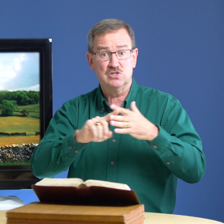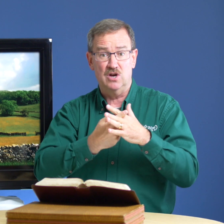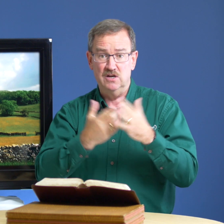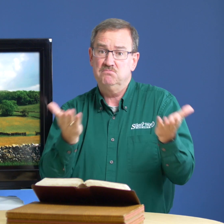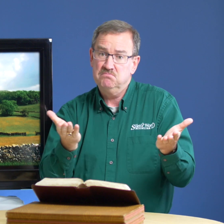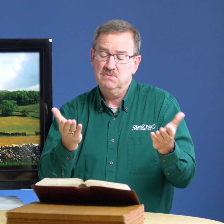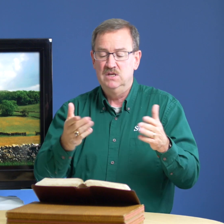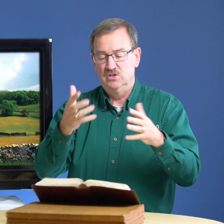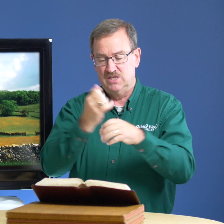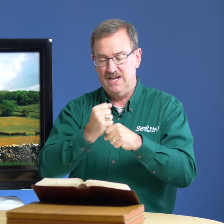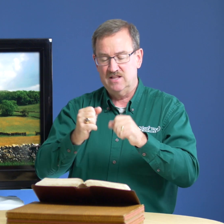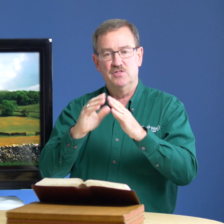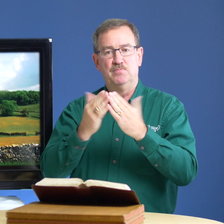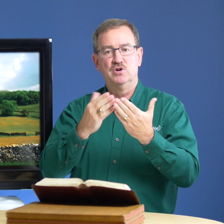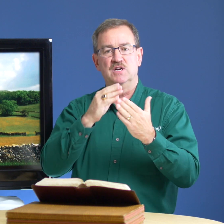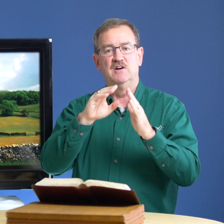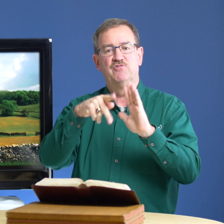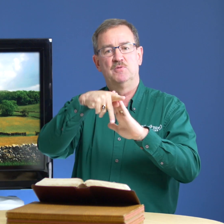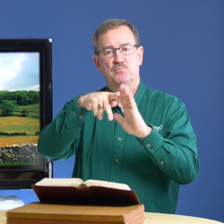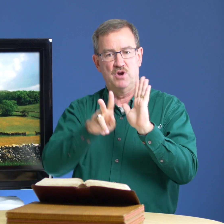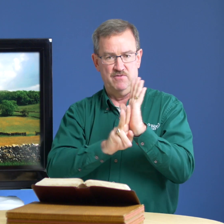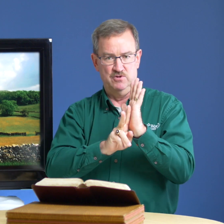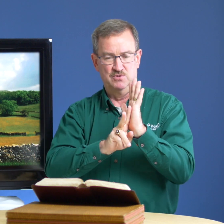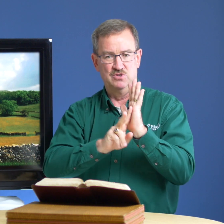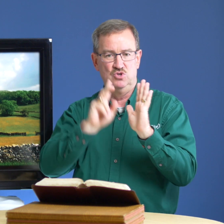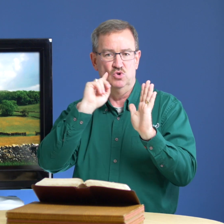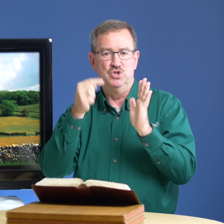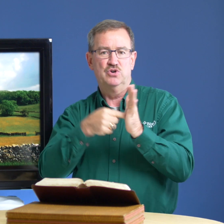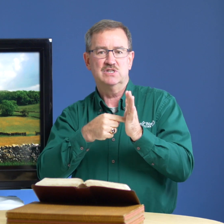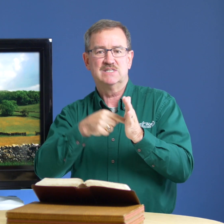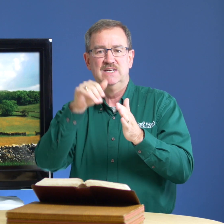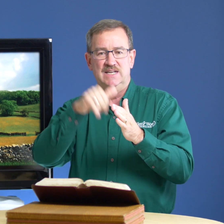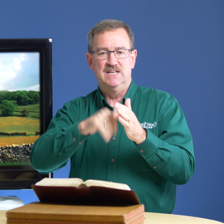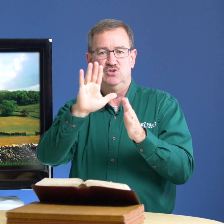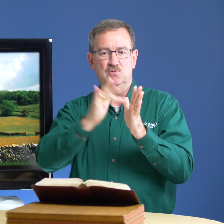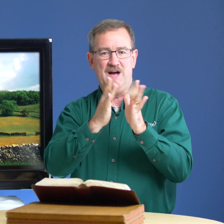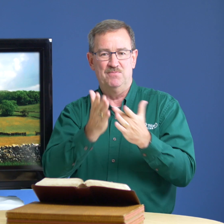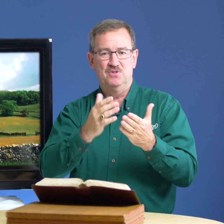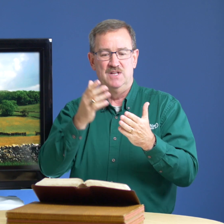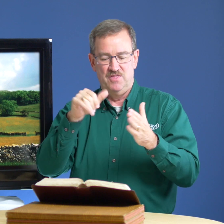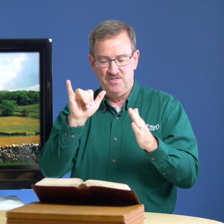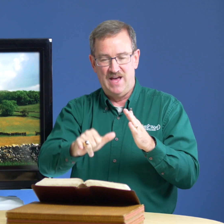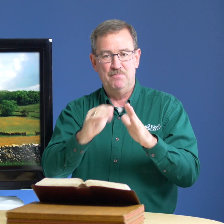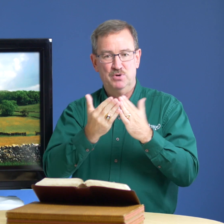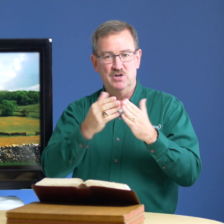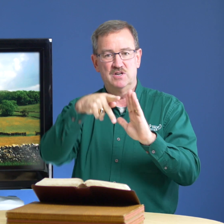start take the book of proverbs you will notice in your bible that that book